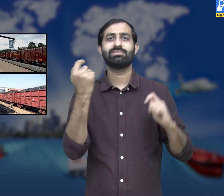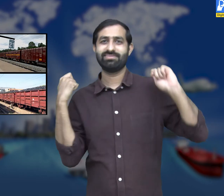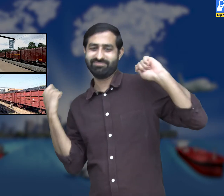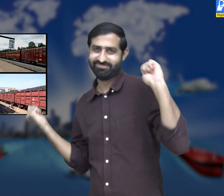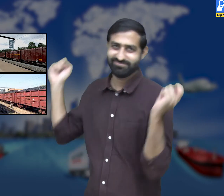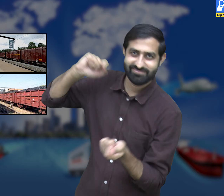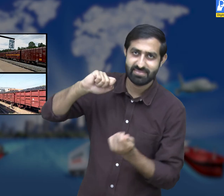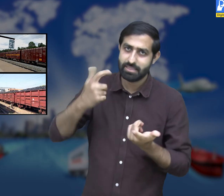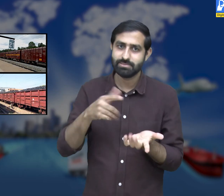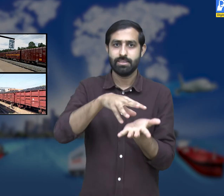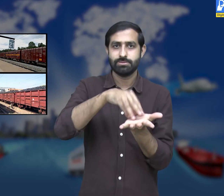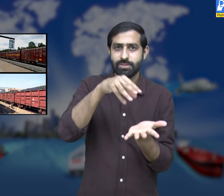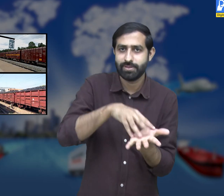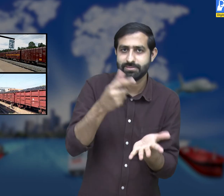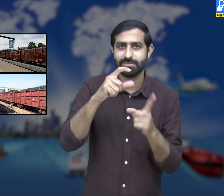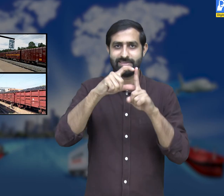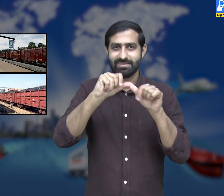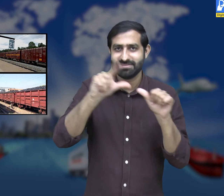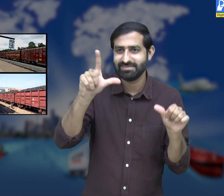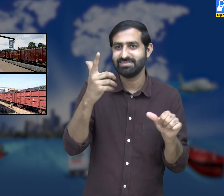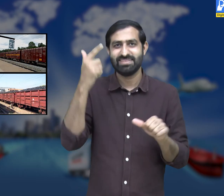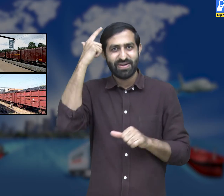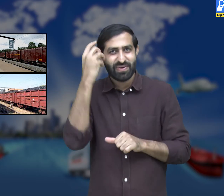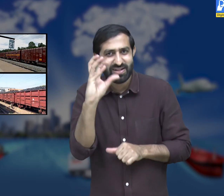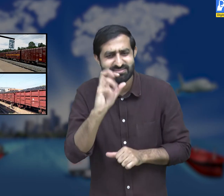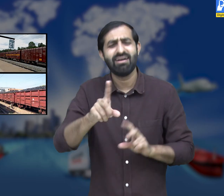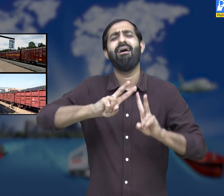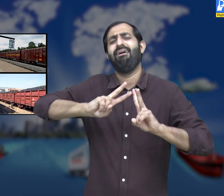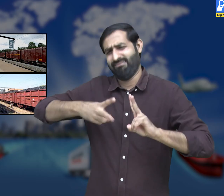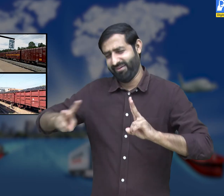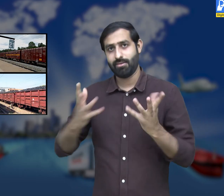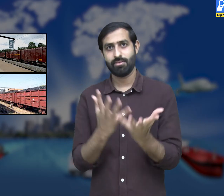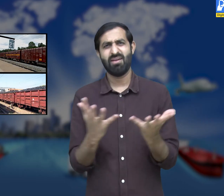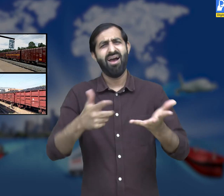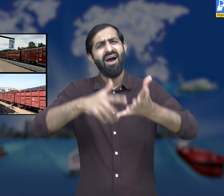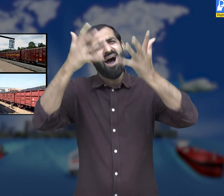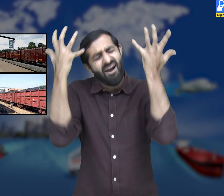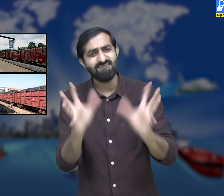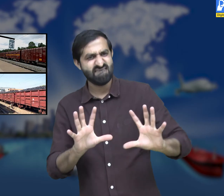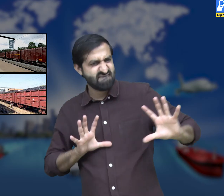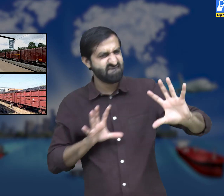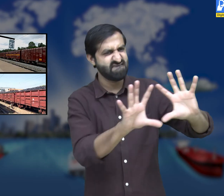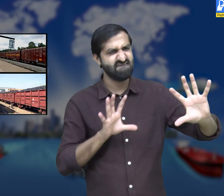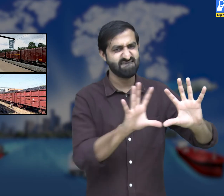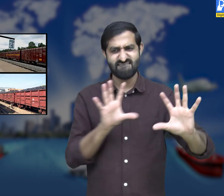wheat, rice, grains etc. Freight trains carry